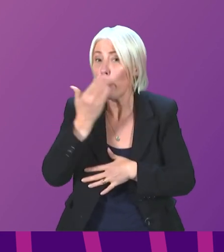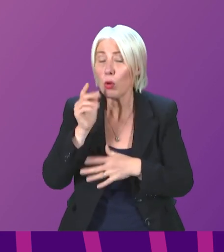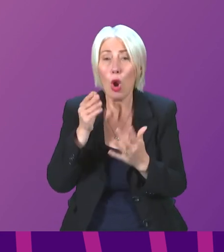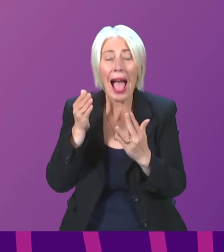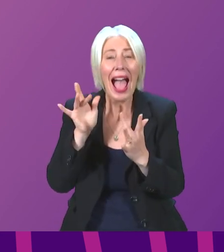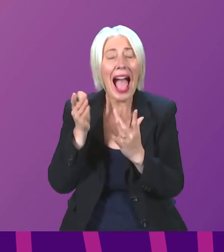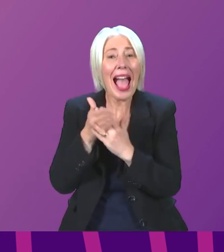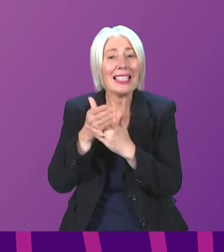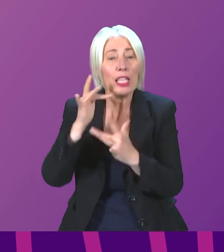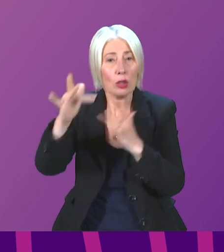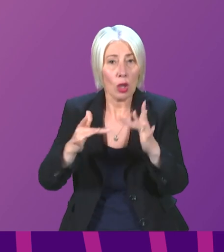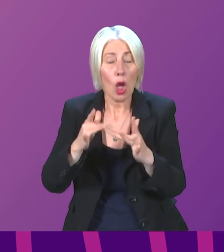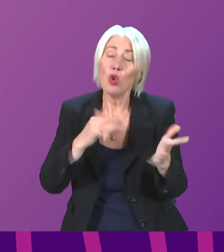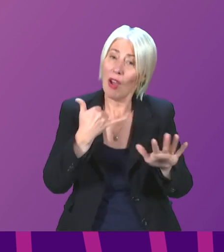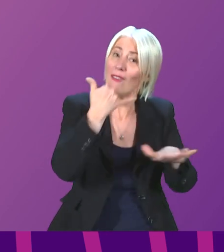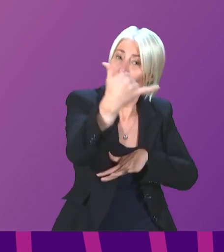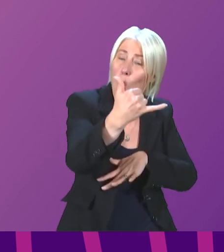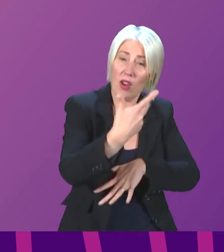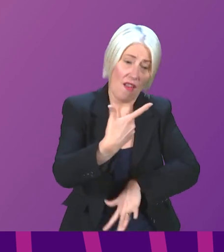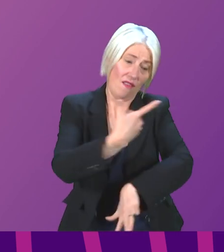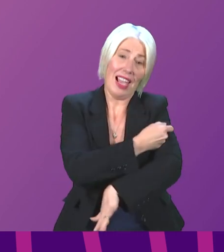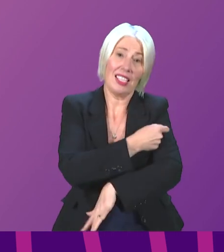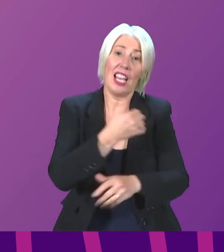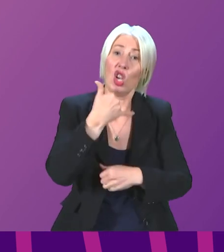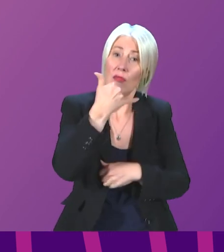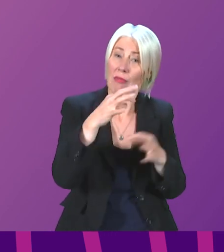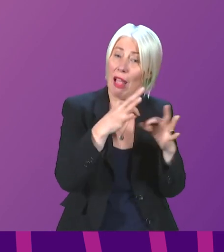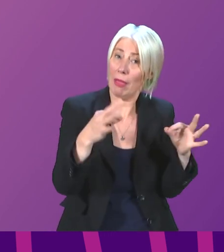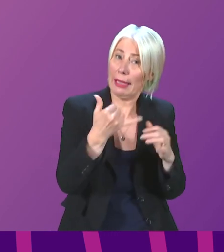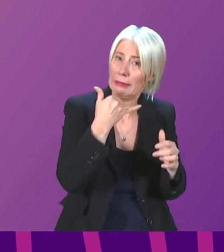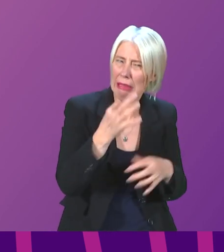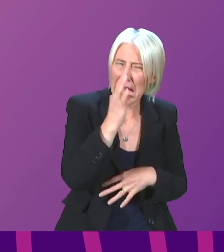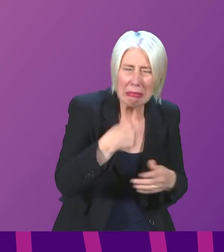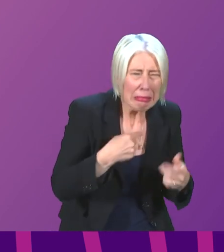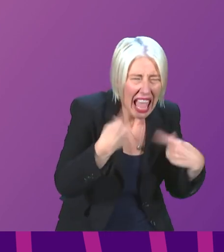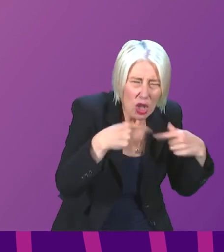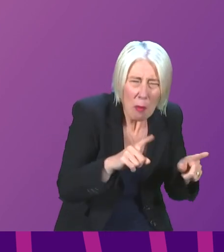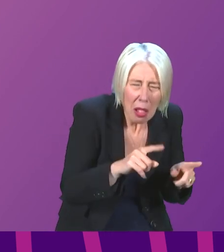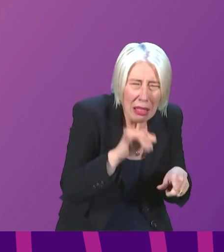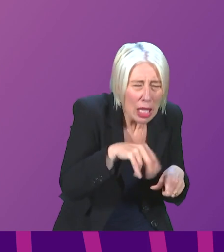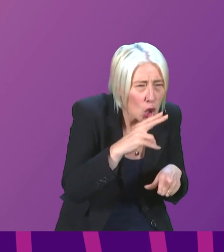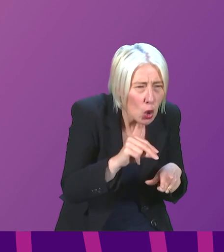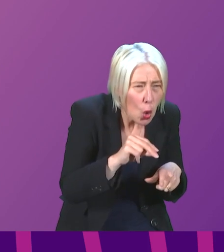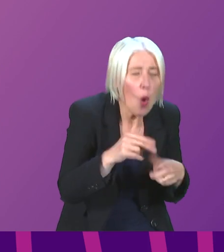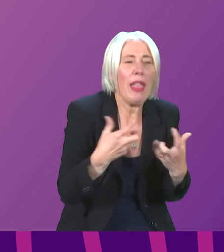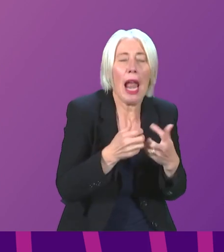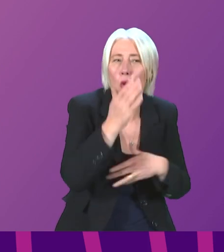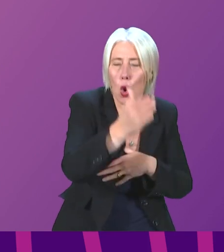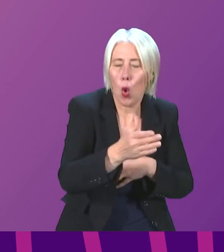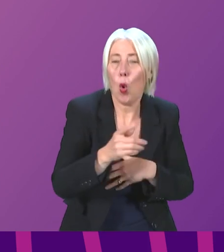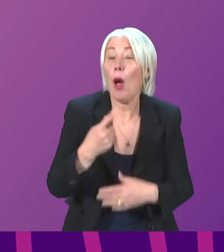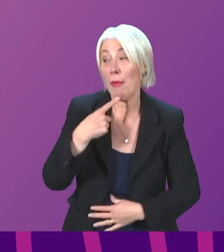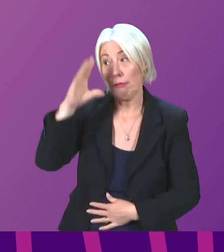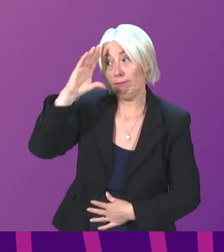call the vaccination helpline for confirmation about whether they're eligible or not and how they will be invited. But I would say also to Dr